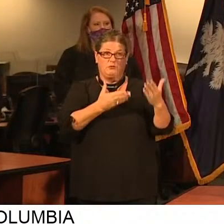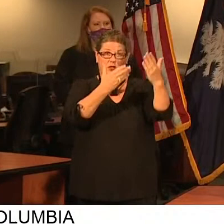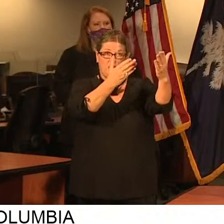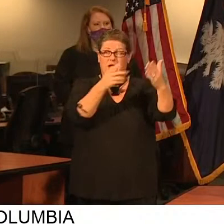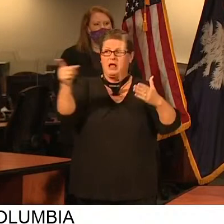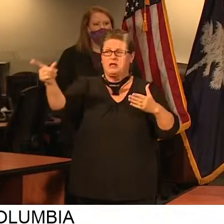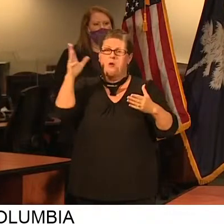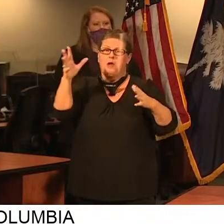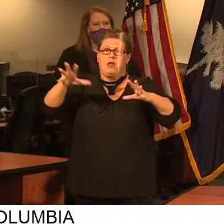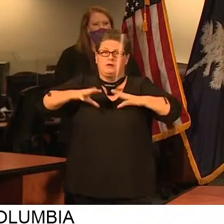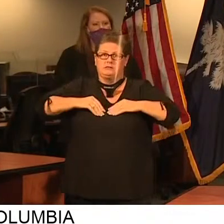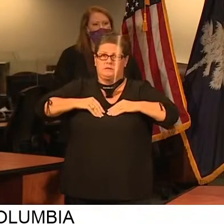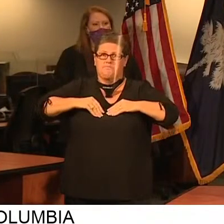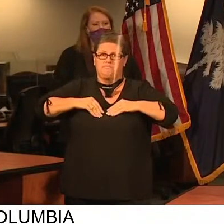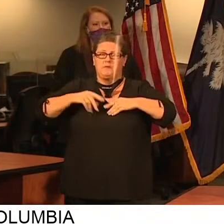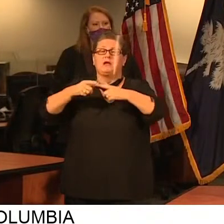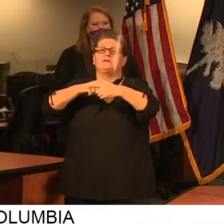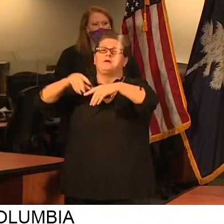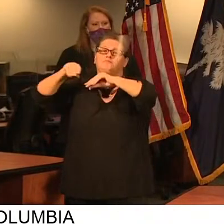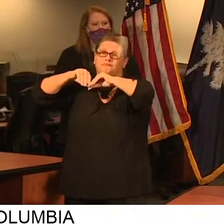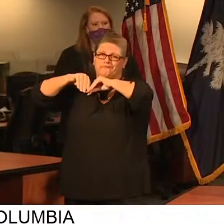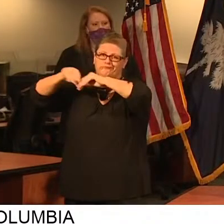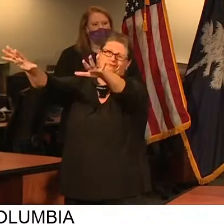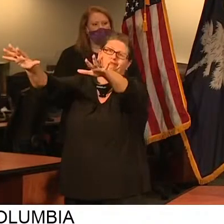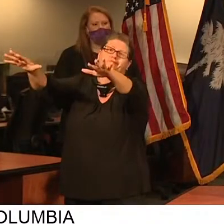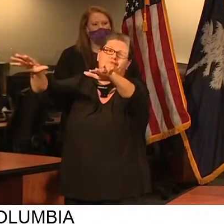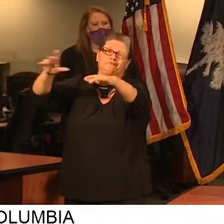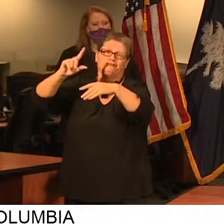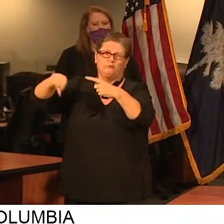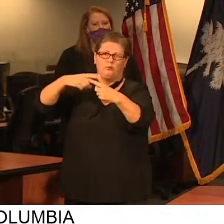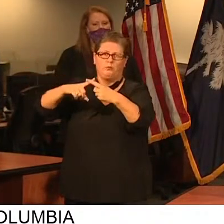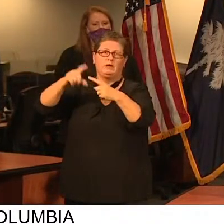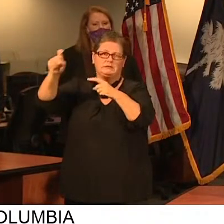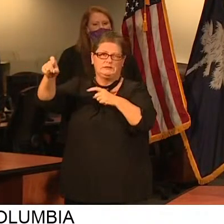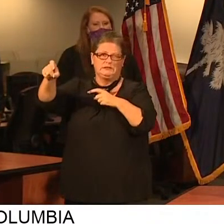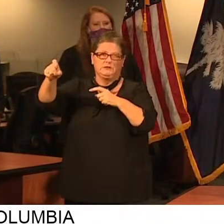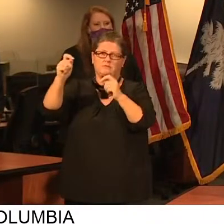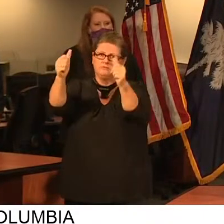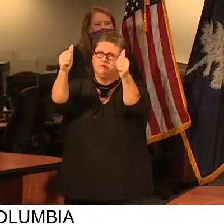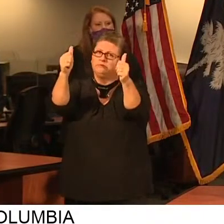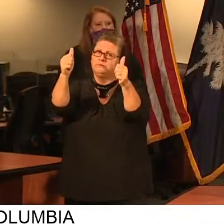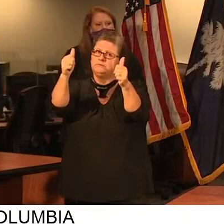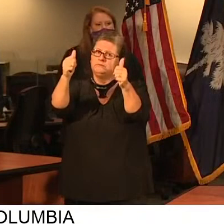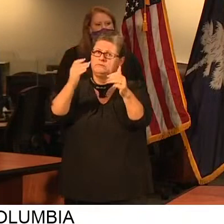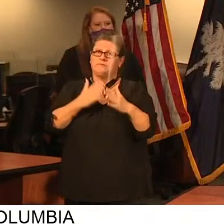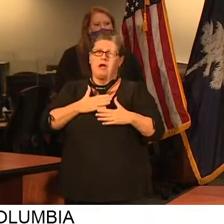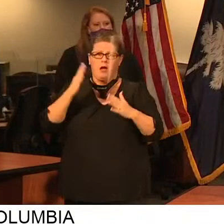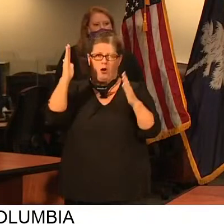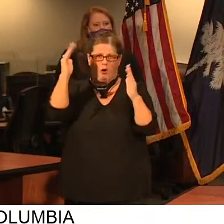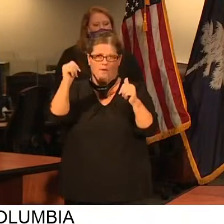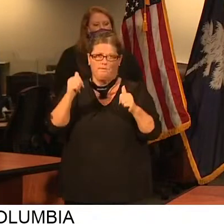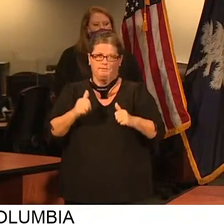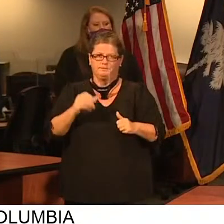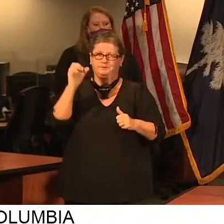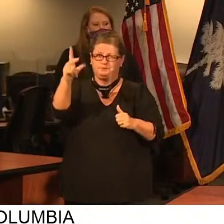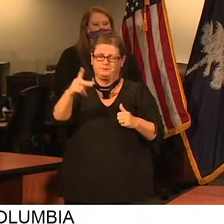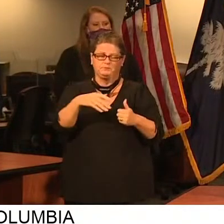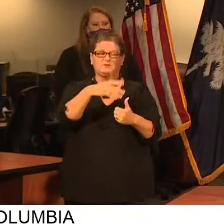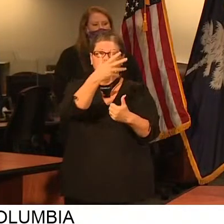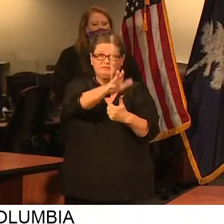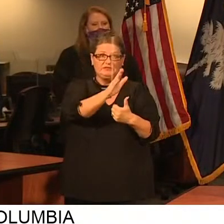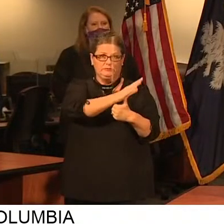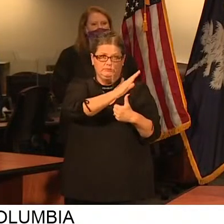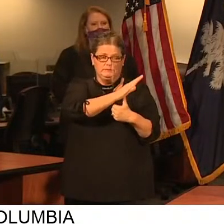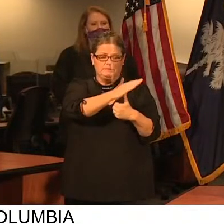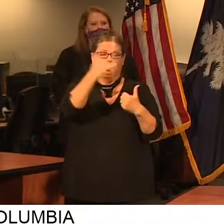resources to work to provide the needed funding and relief right away. Second point is